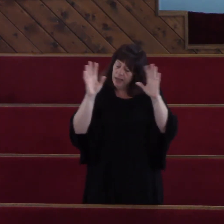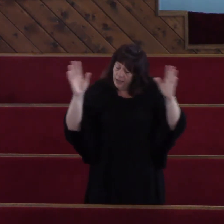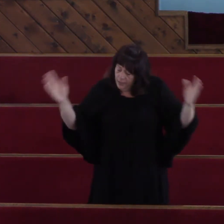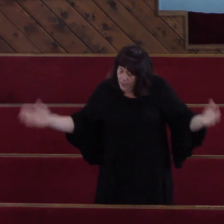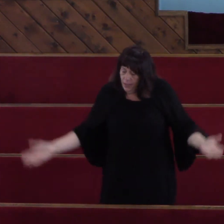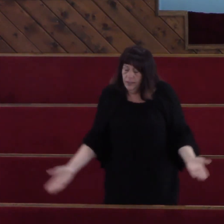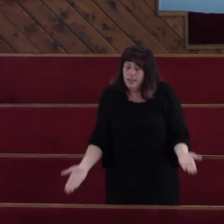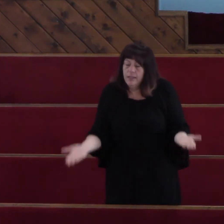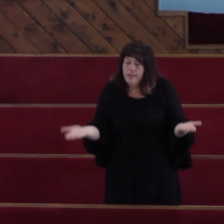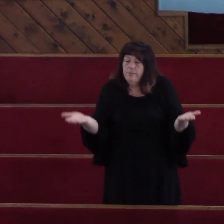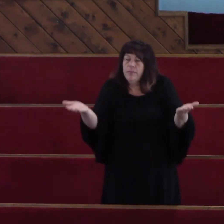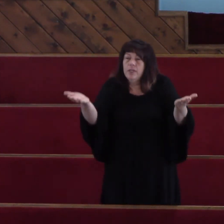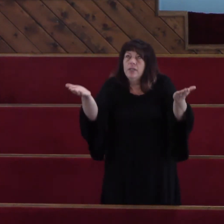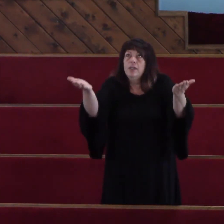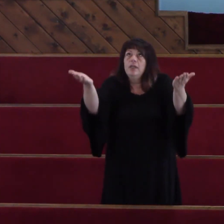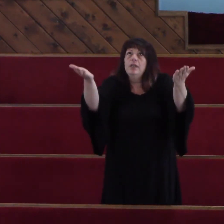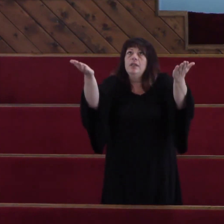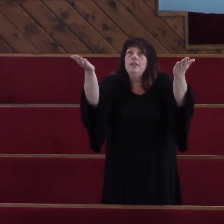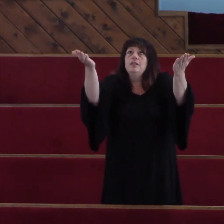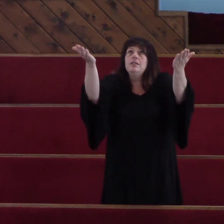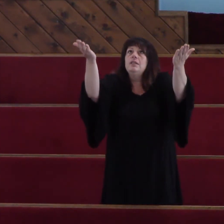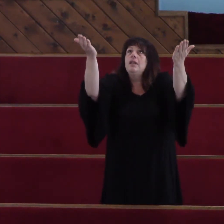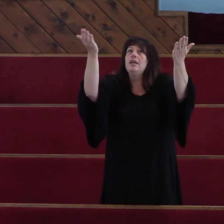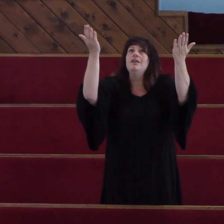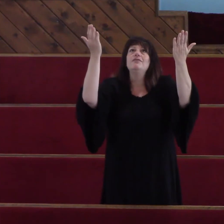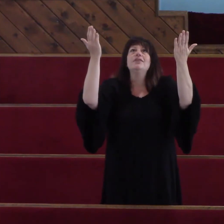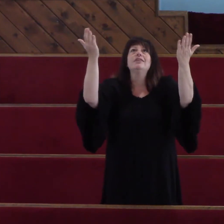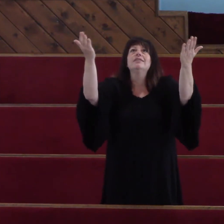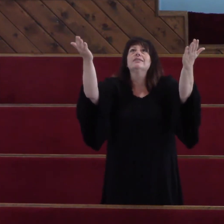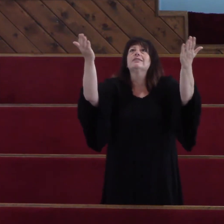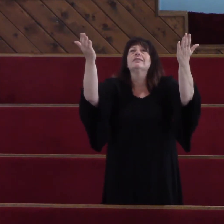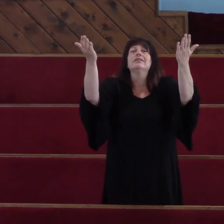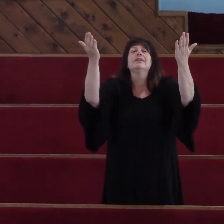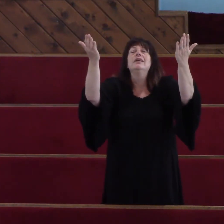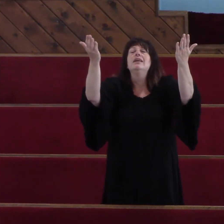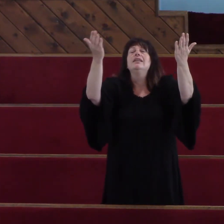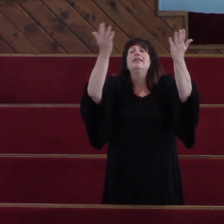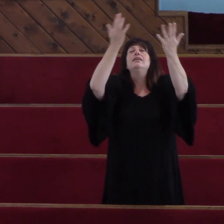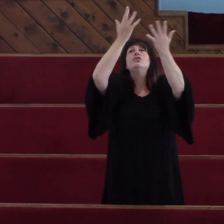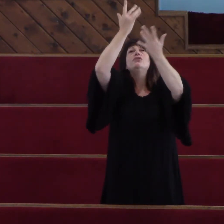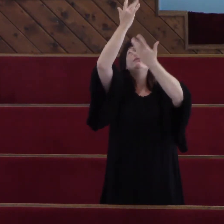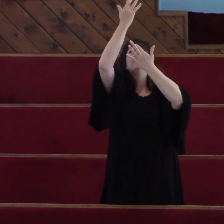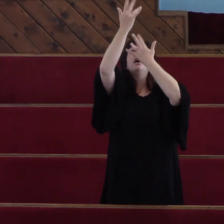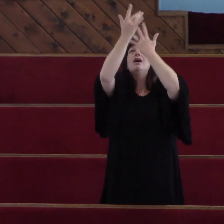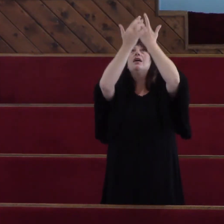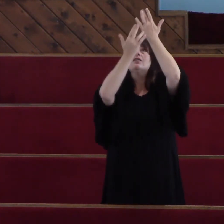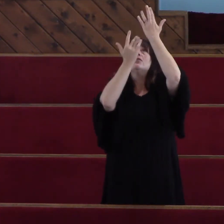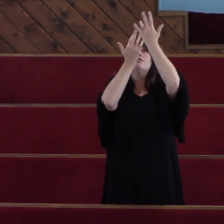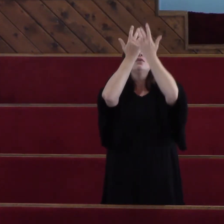As I lift my hands to heaven Let your fire fall